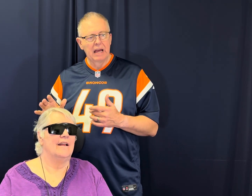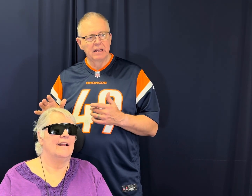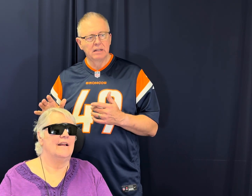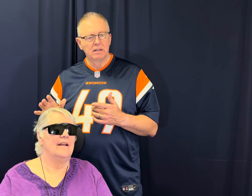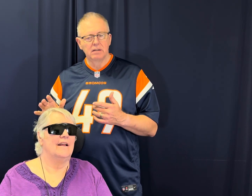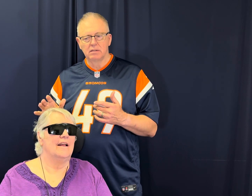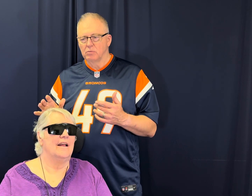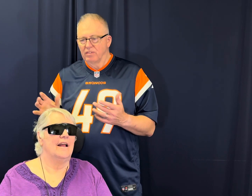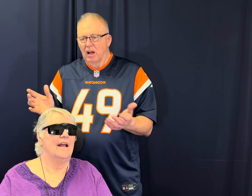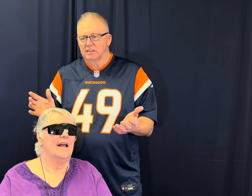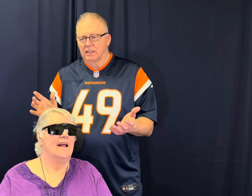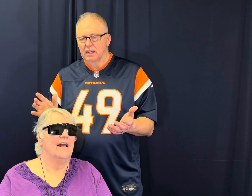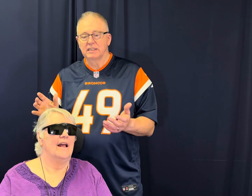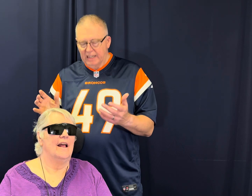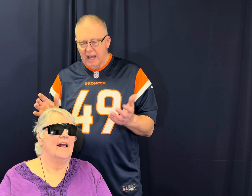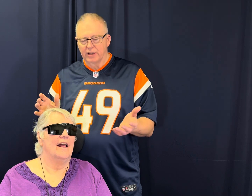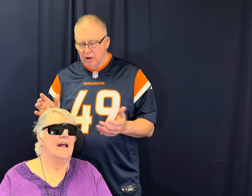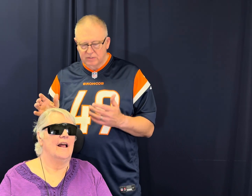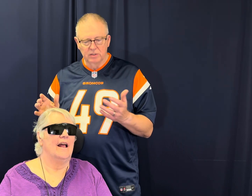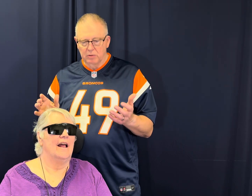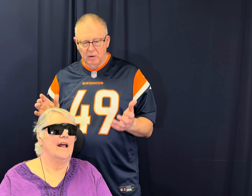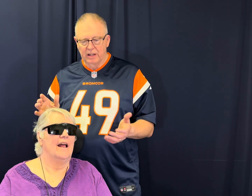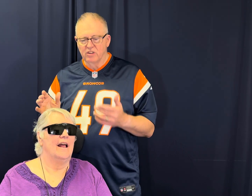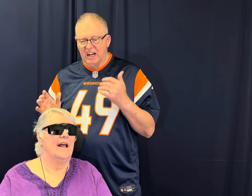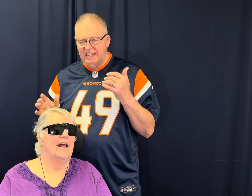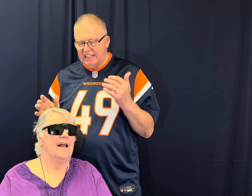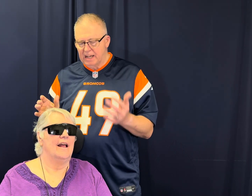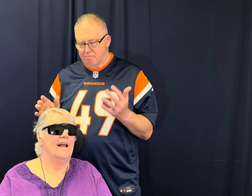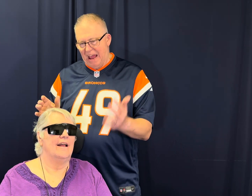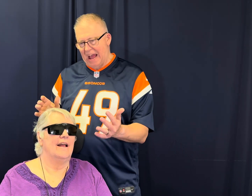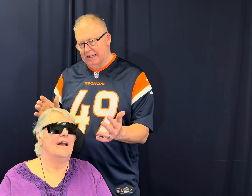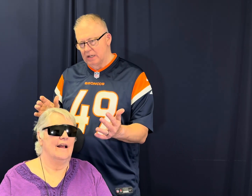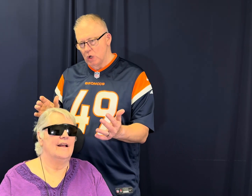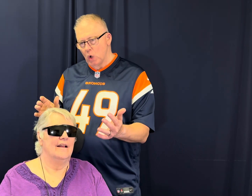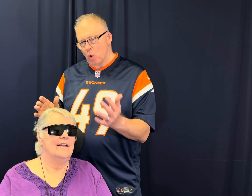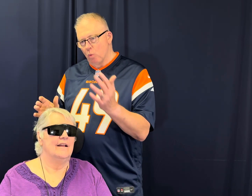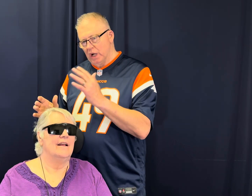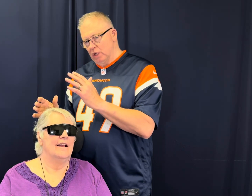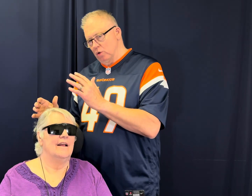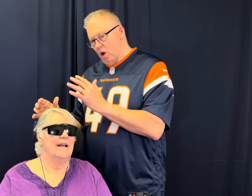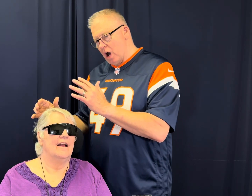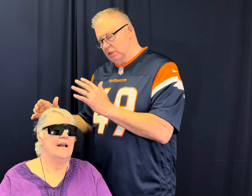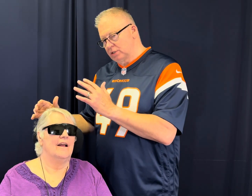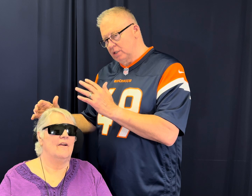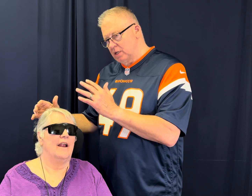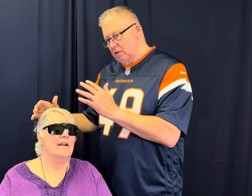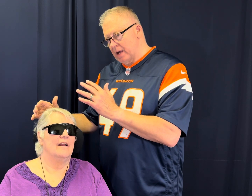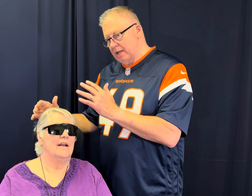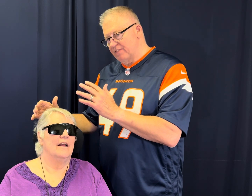we've lost it. And I say, yeah, you're absolutely right. You're not going to get back what you lost. Right. Right. If